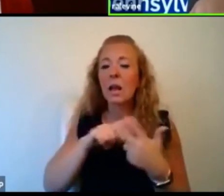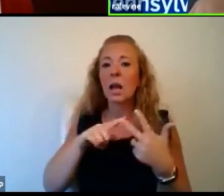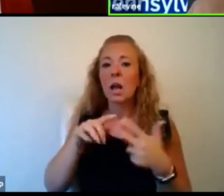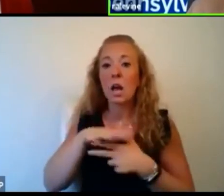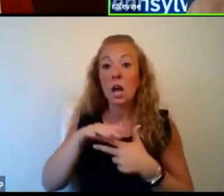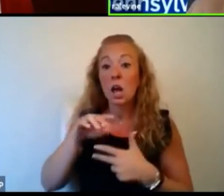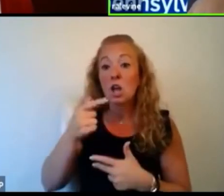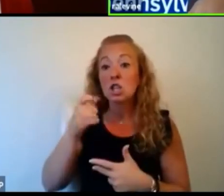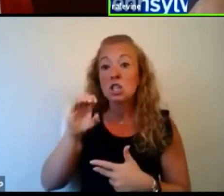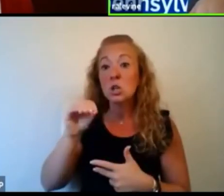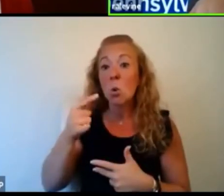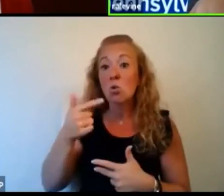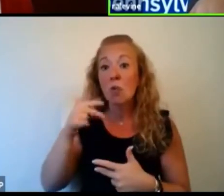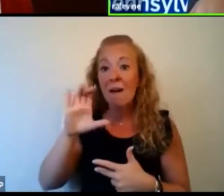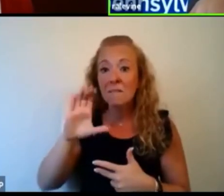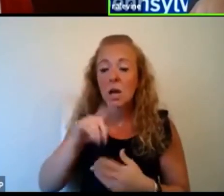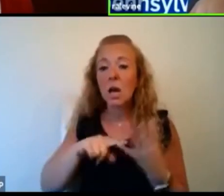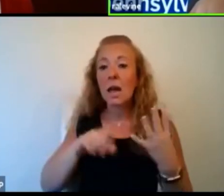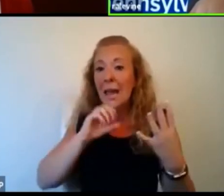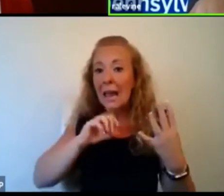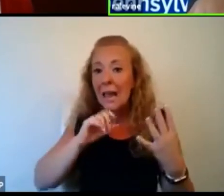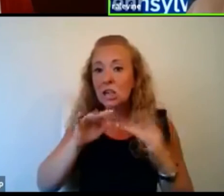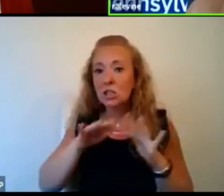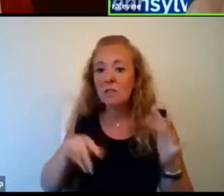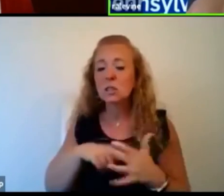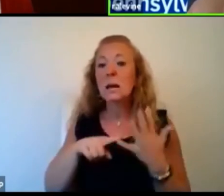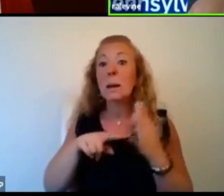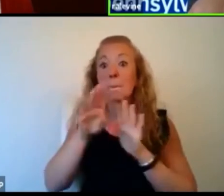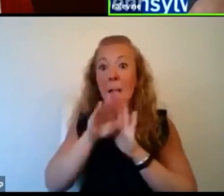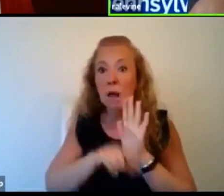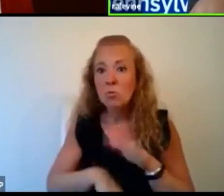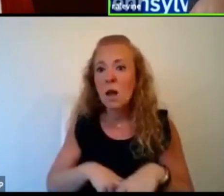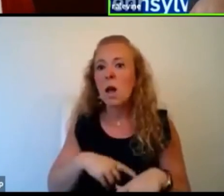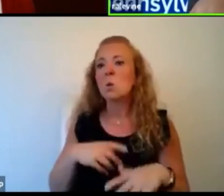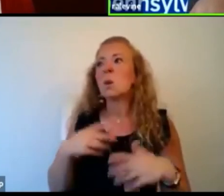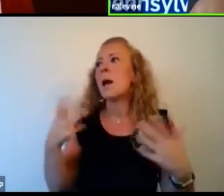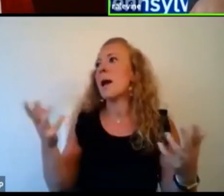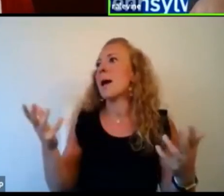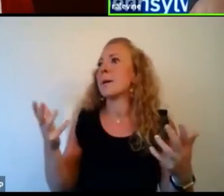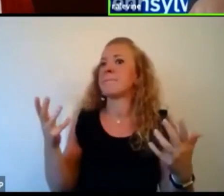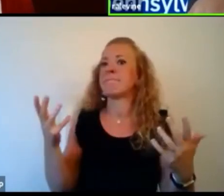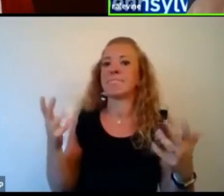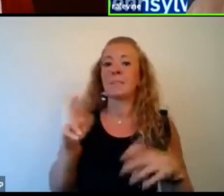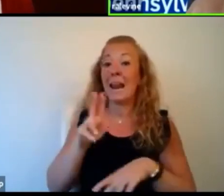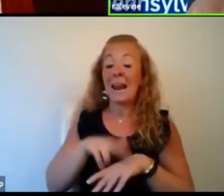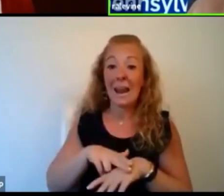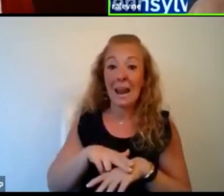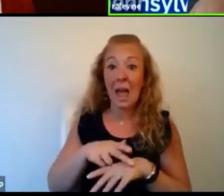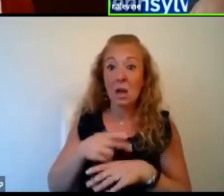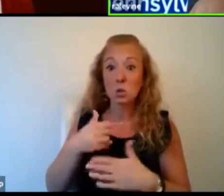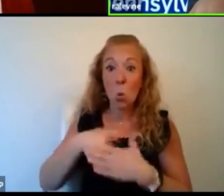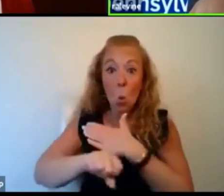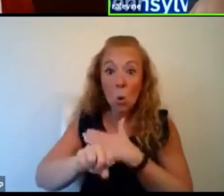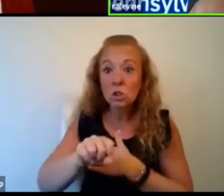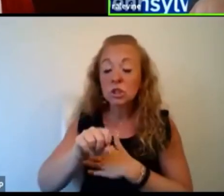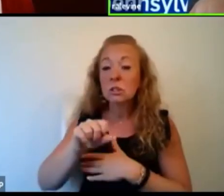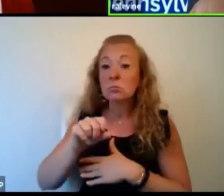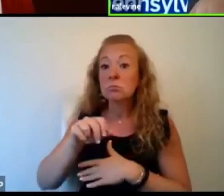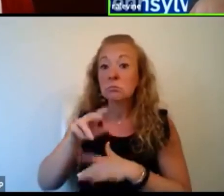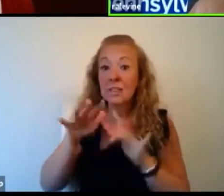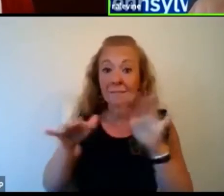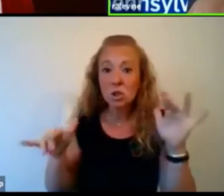age diversity, um, background diversity, um, national origin diversity, um,